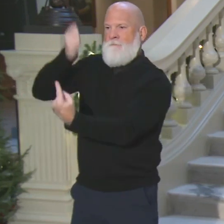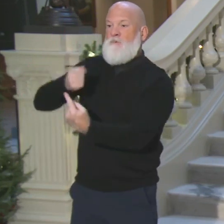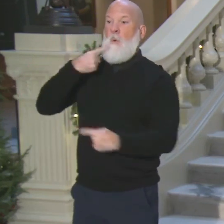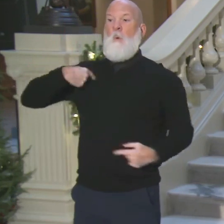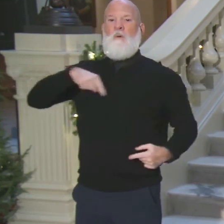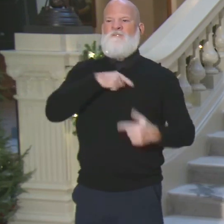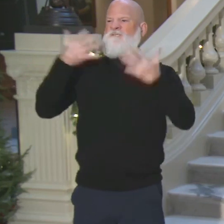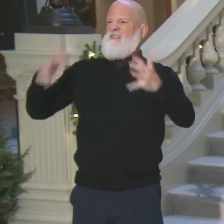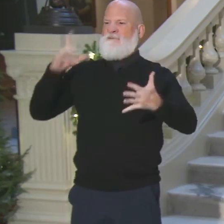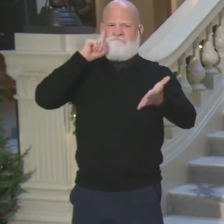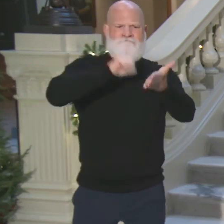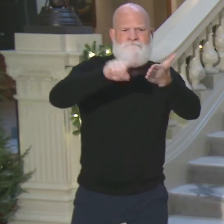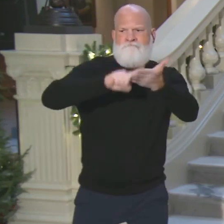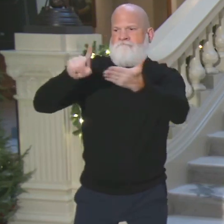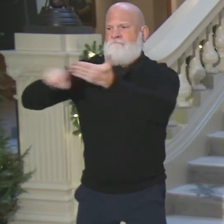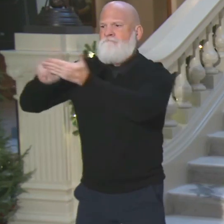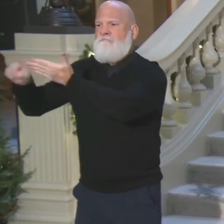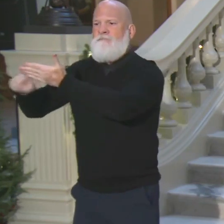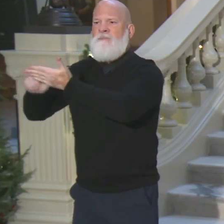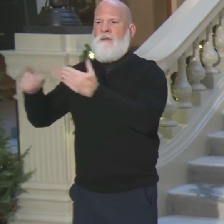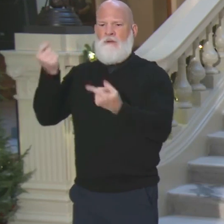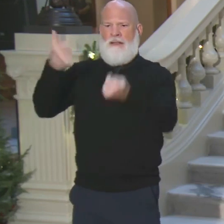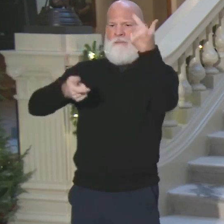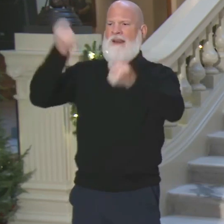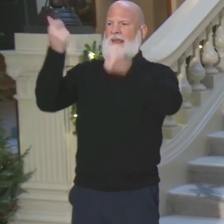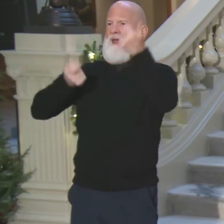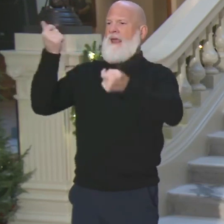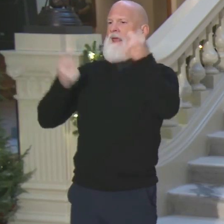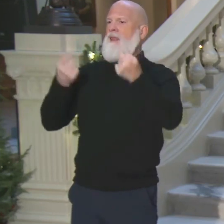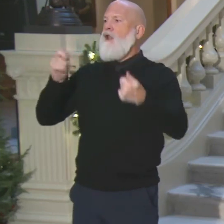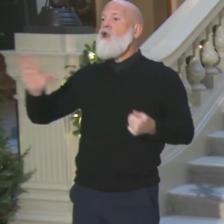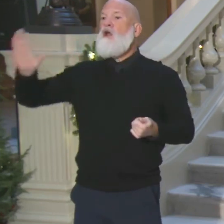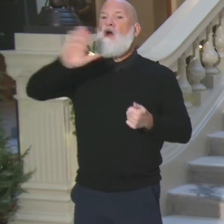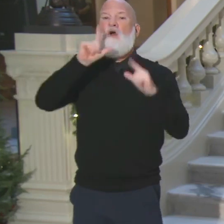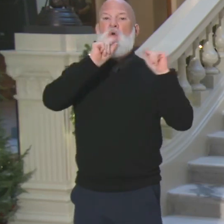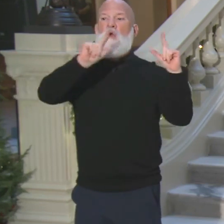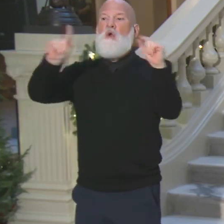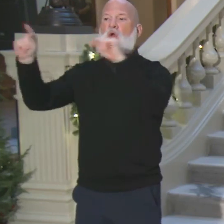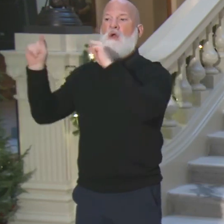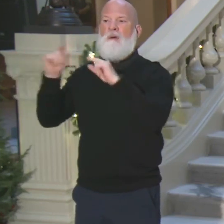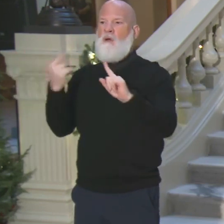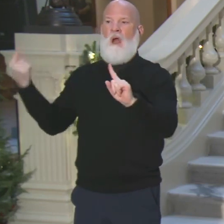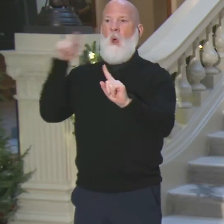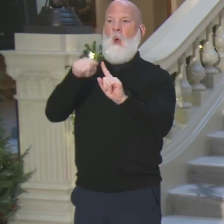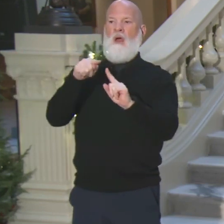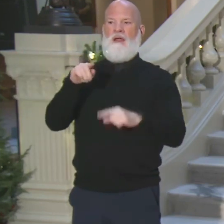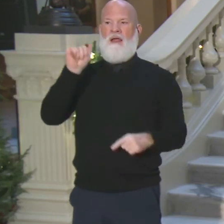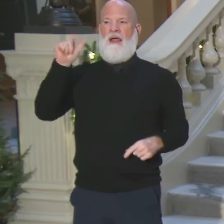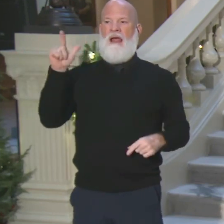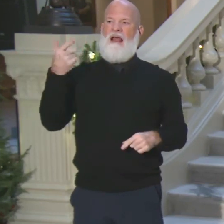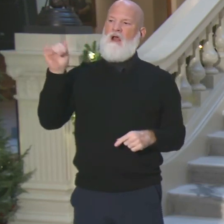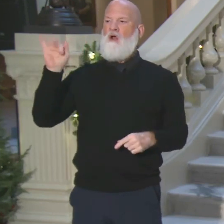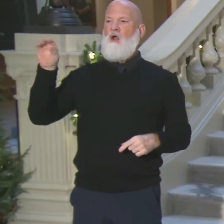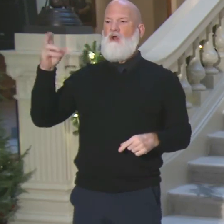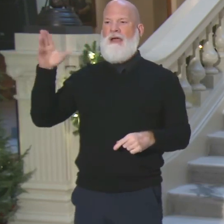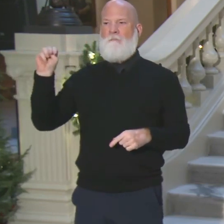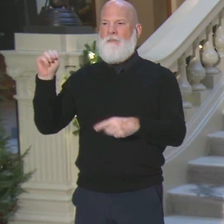debunked before. So, all what else, what other questions we got? Yes. Yeah.